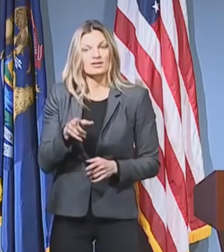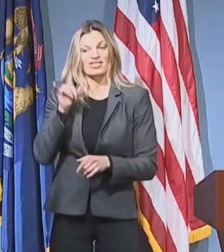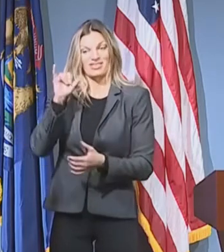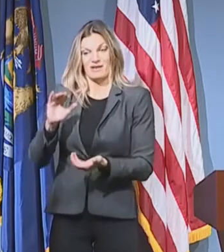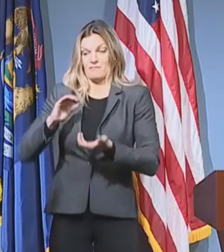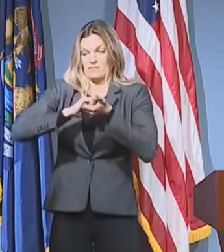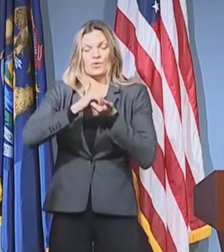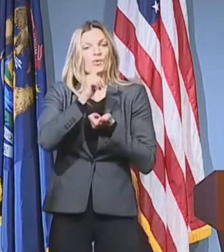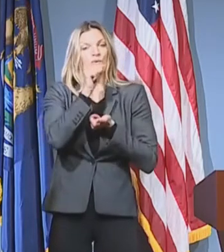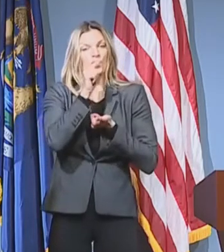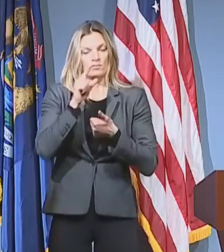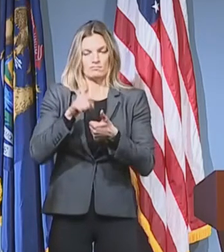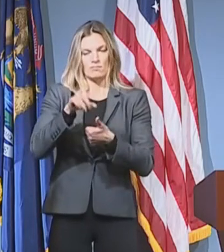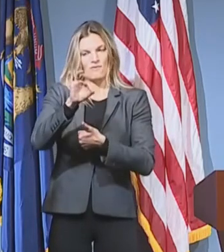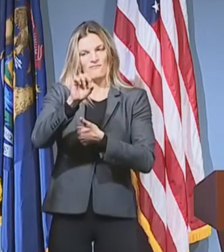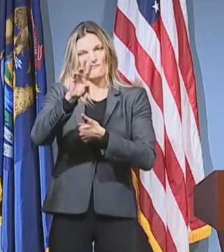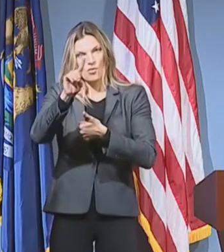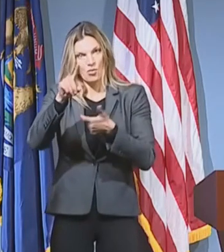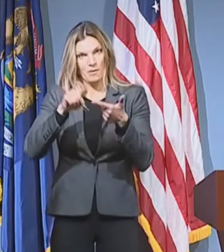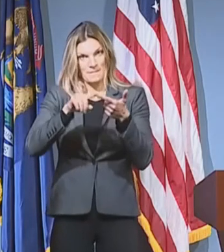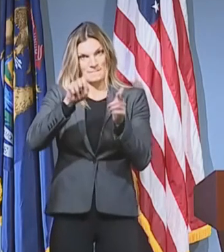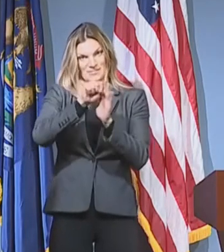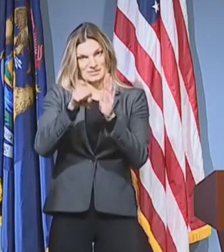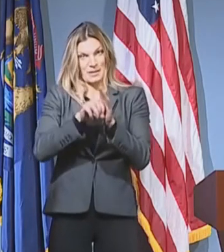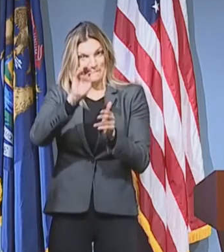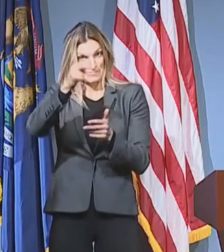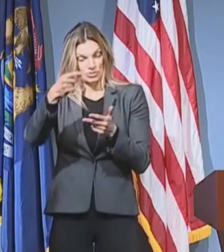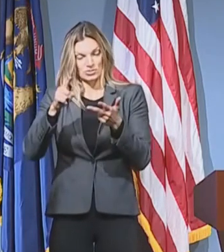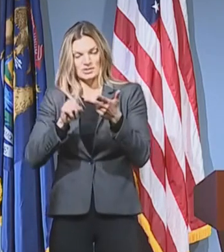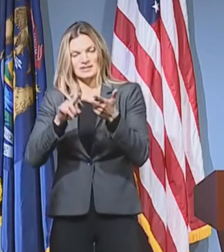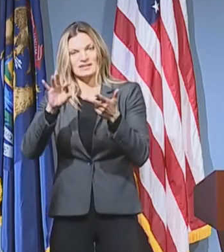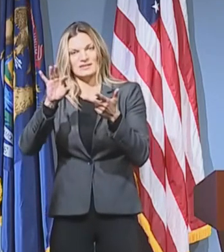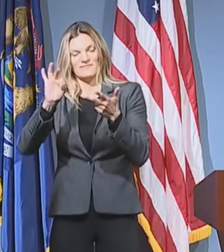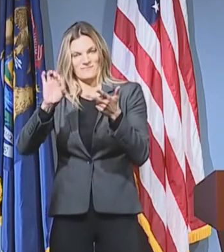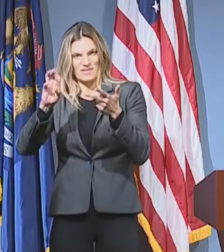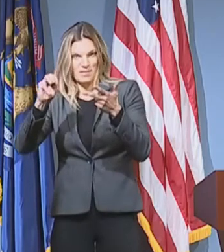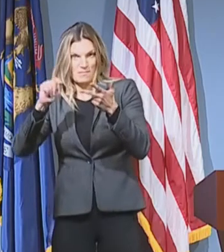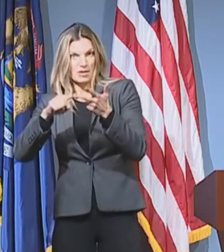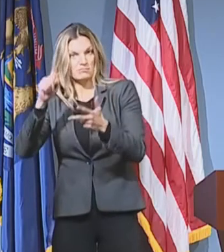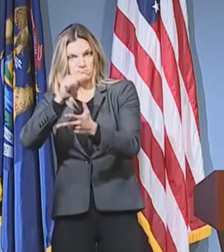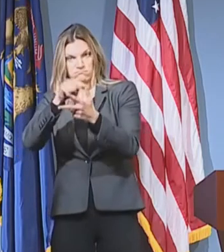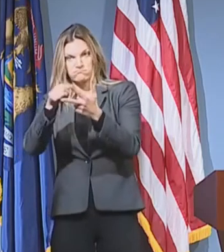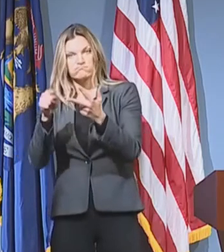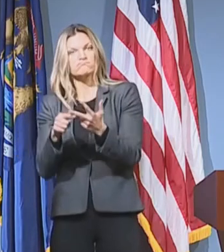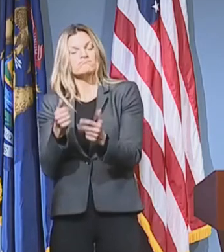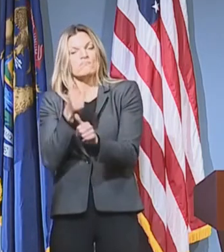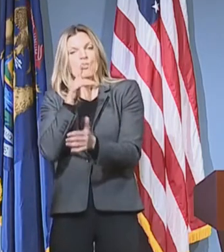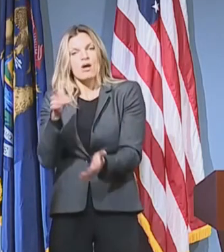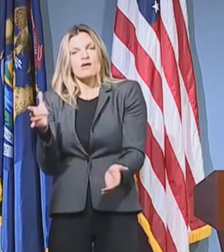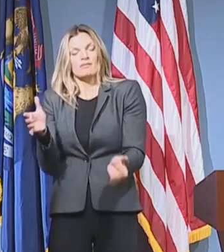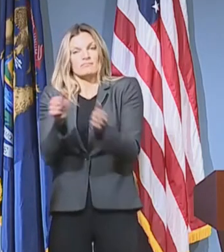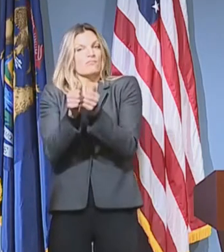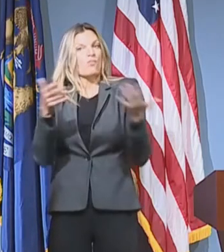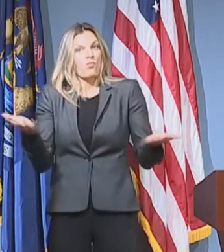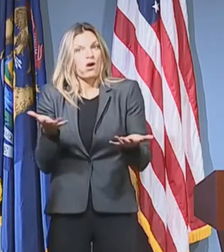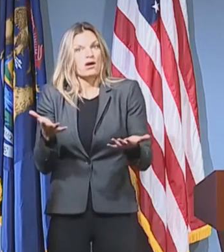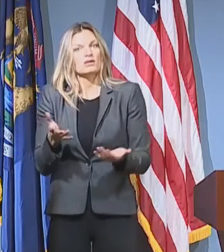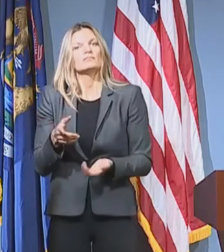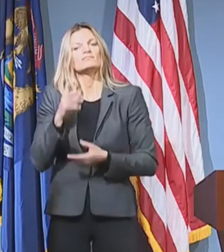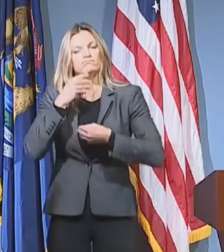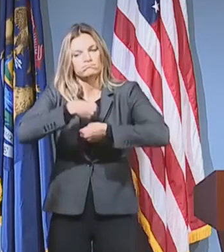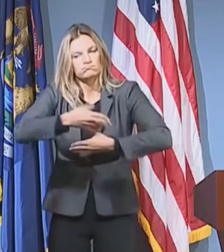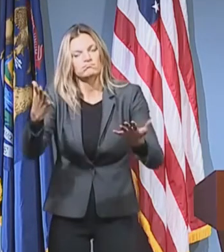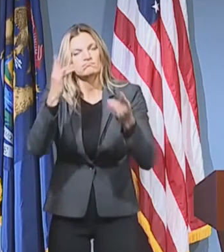FEMA, and the Ford Motor Company, and it's a result of the hard work of the Michigan COVID-19 Task Force on Racial Disparities,